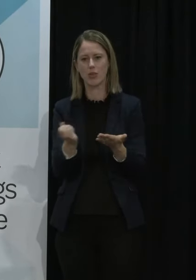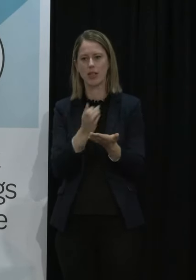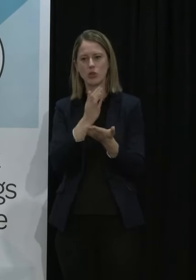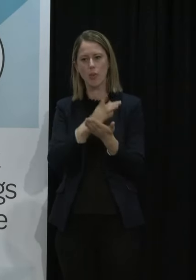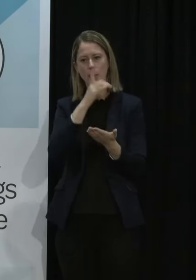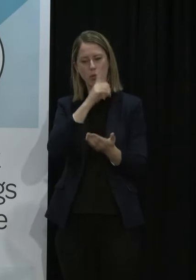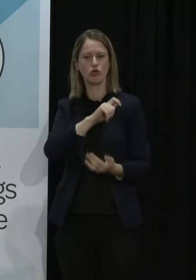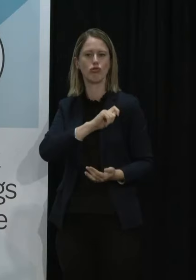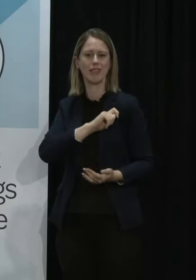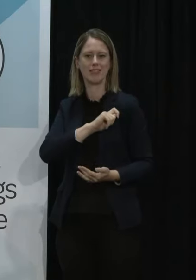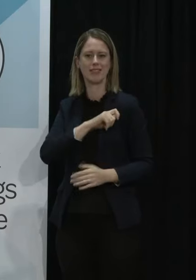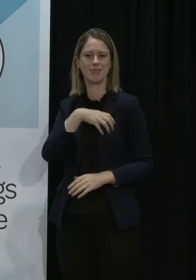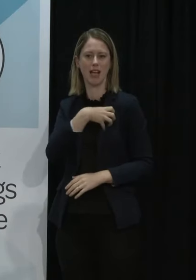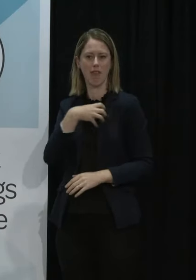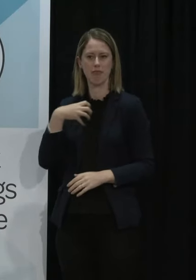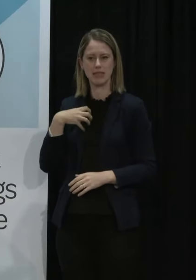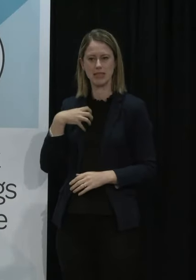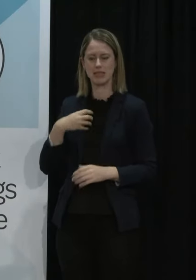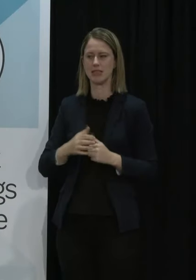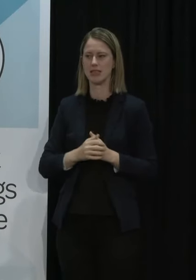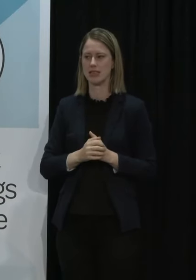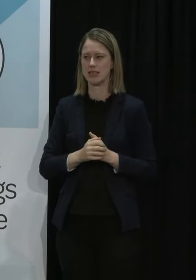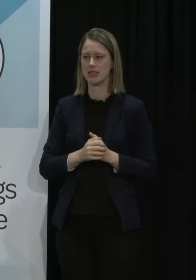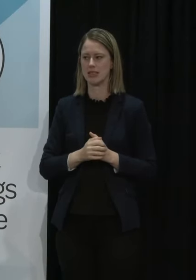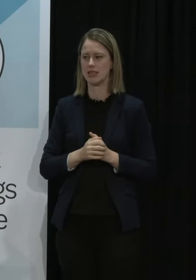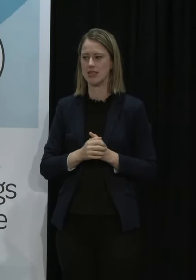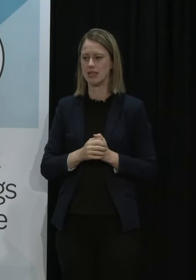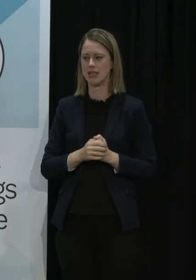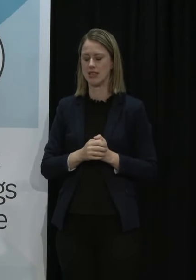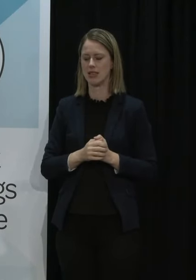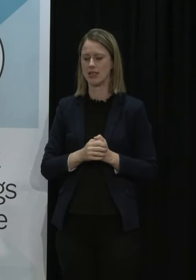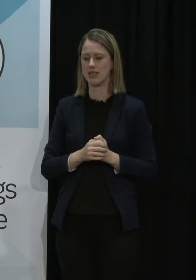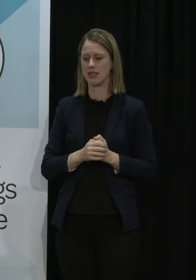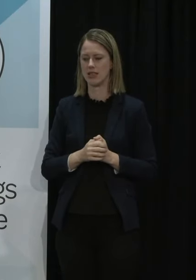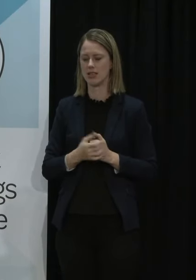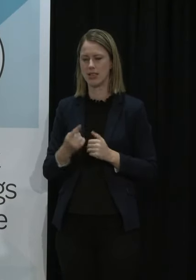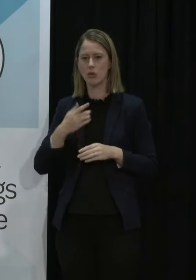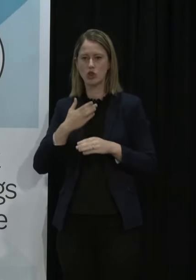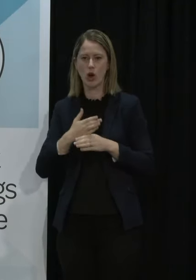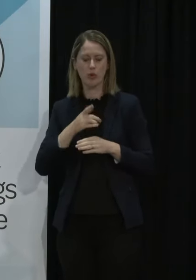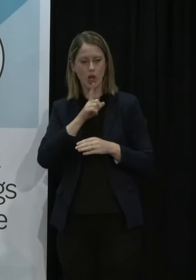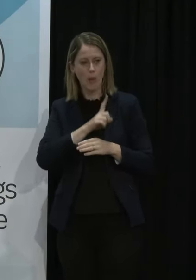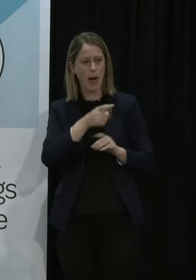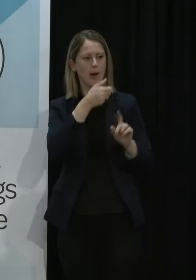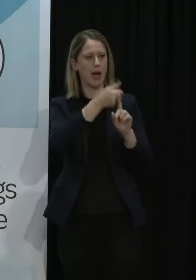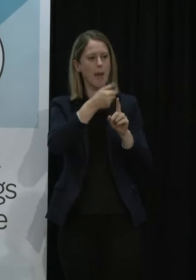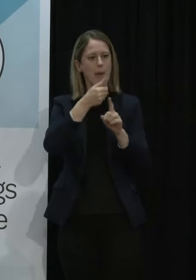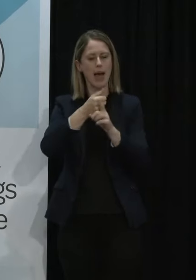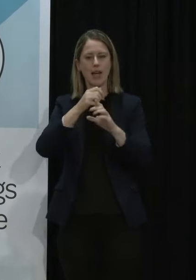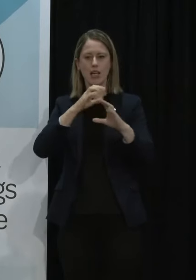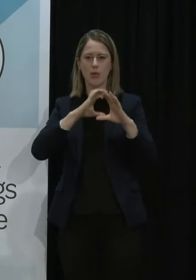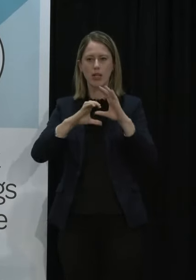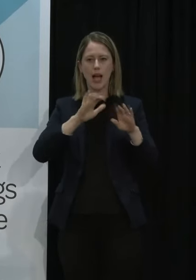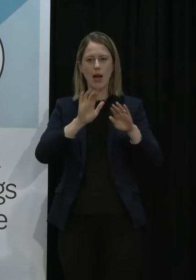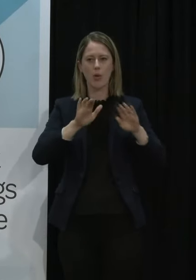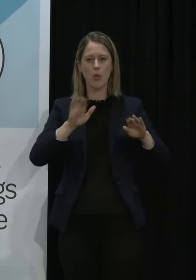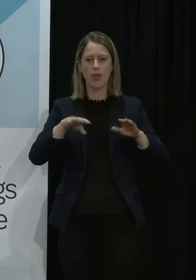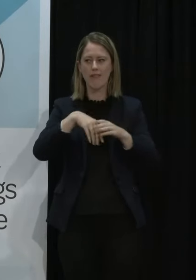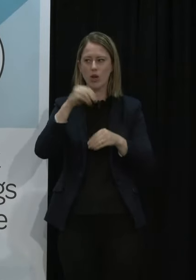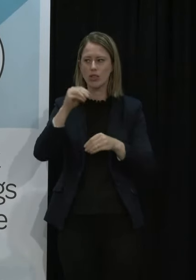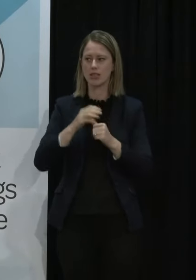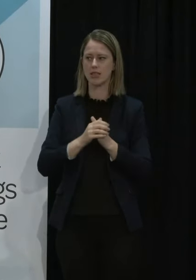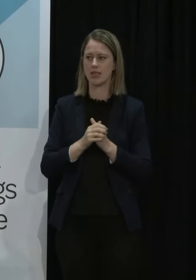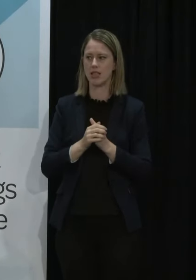that people trust in their democracies and yes we have a job to be able to go out and campaign and communicate with voters and that traditionally